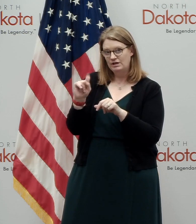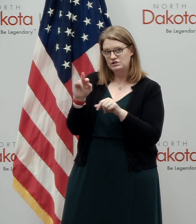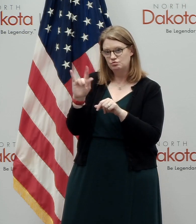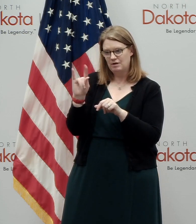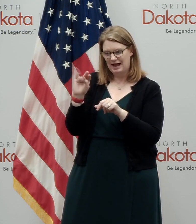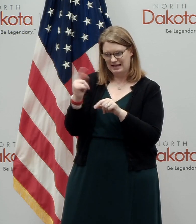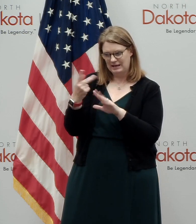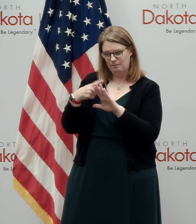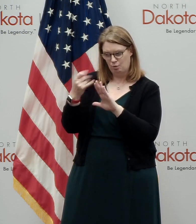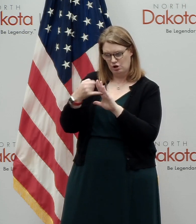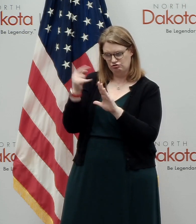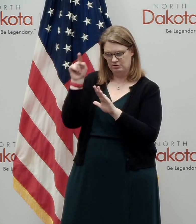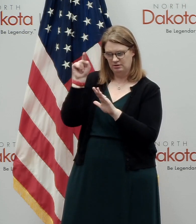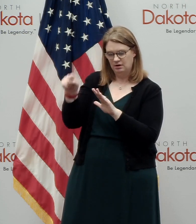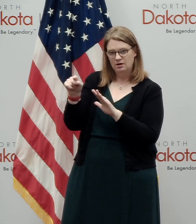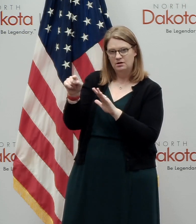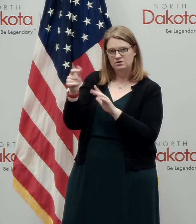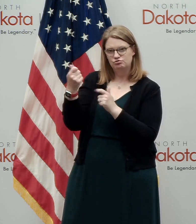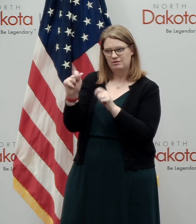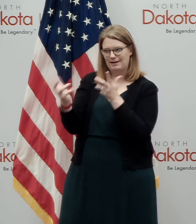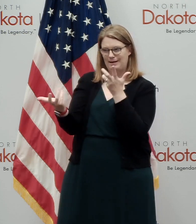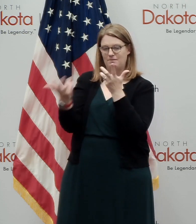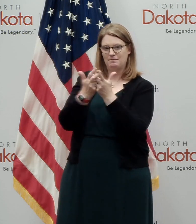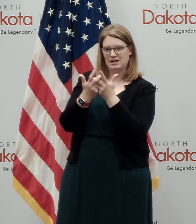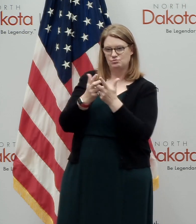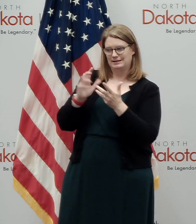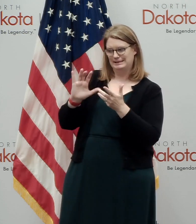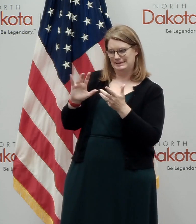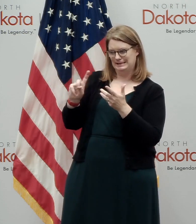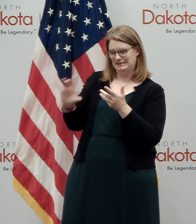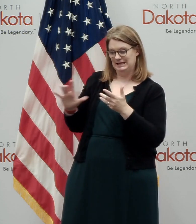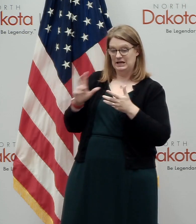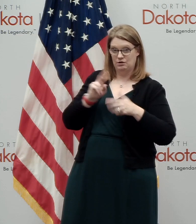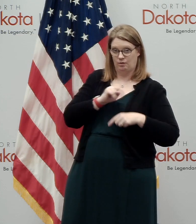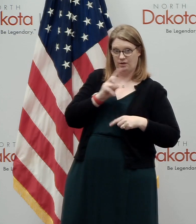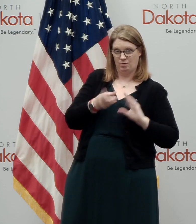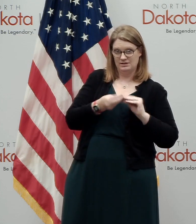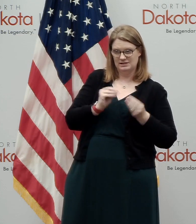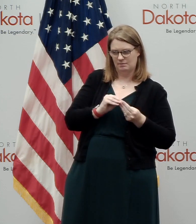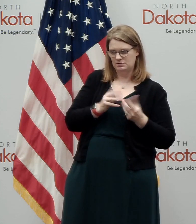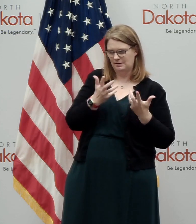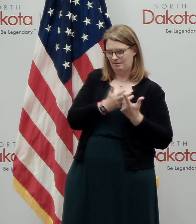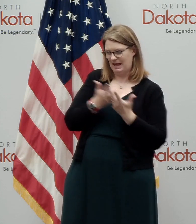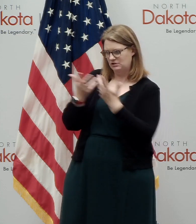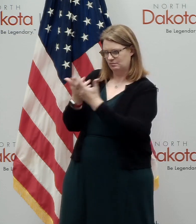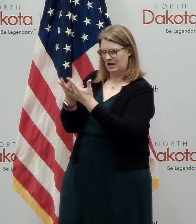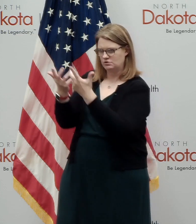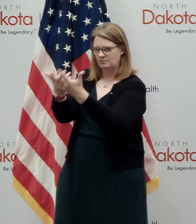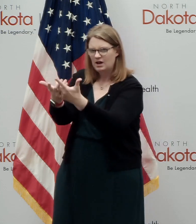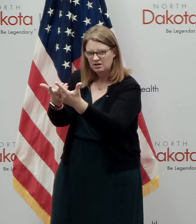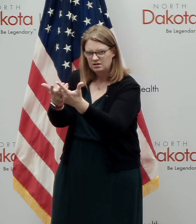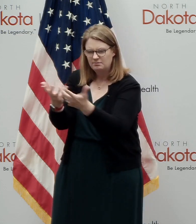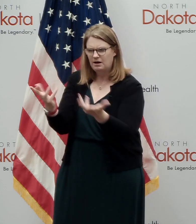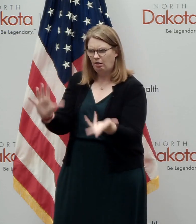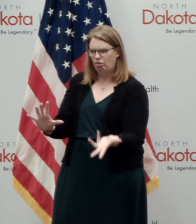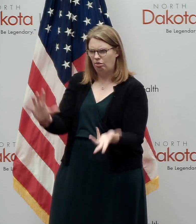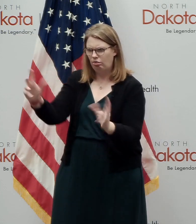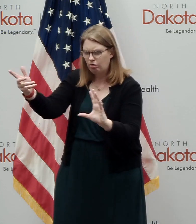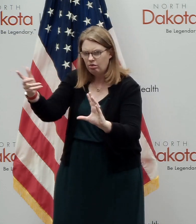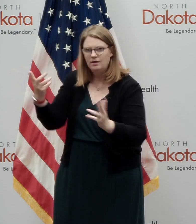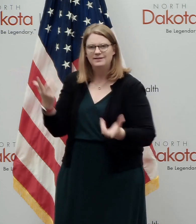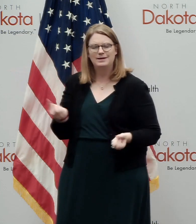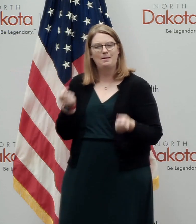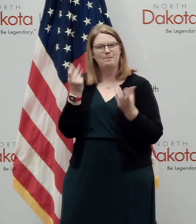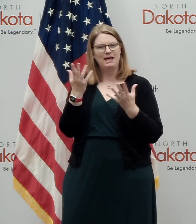project, this volunteer site to match what the CDC had and what North Dakota had. The fact that it didn't led to a number of national articles